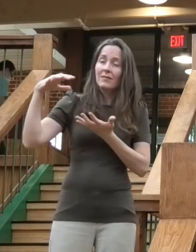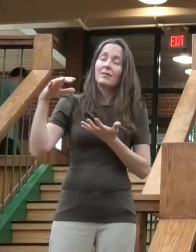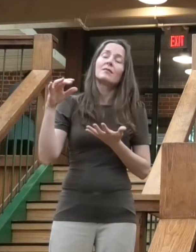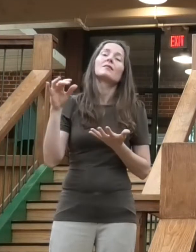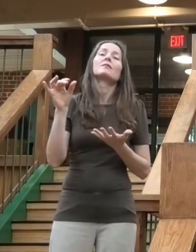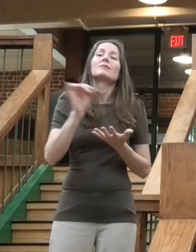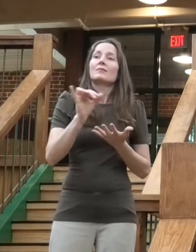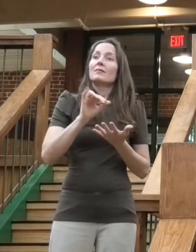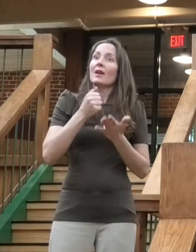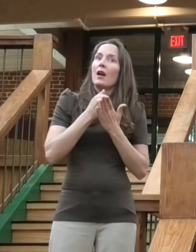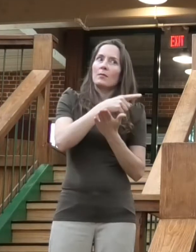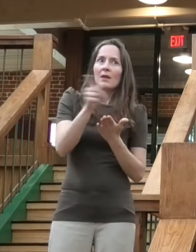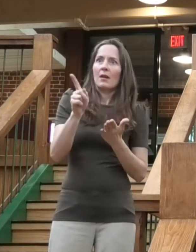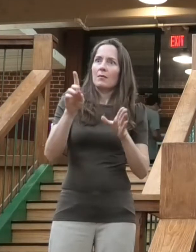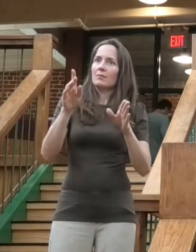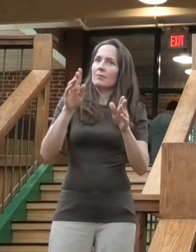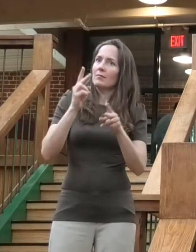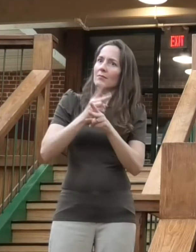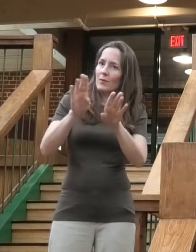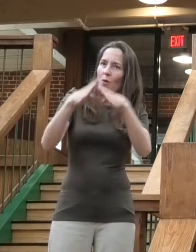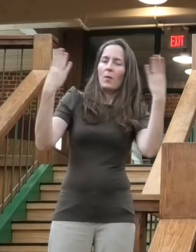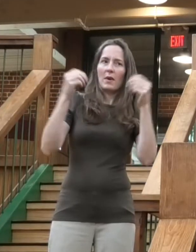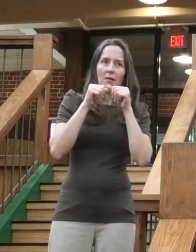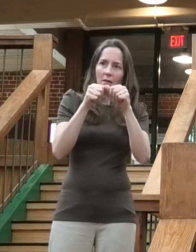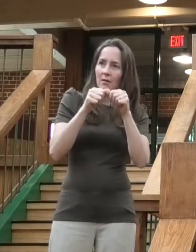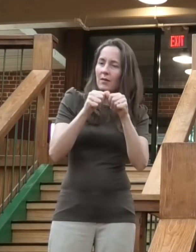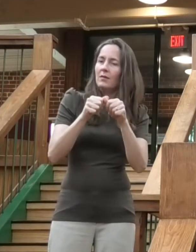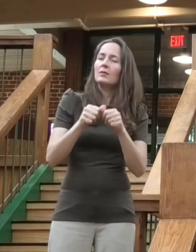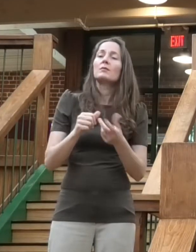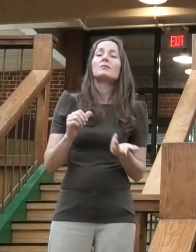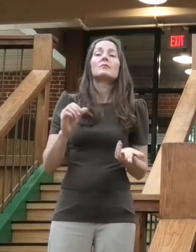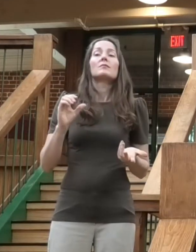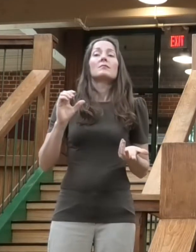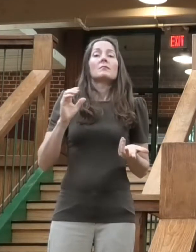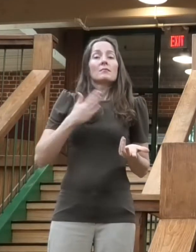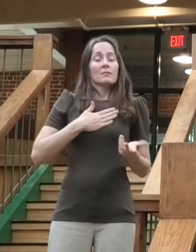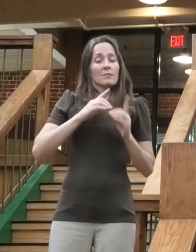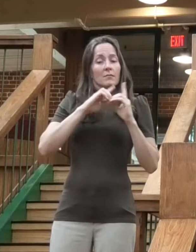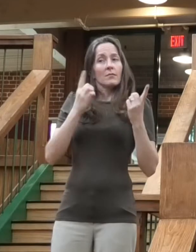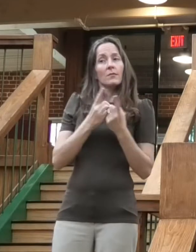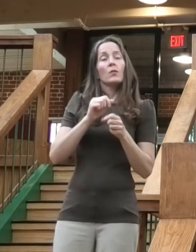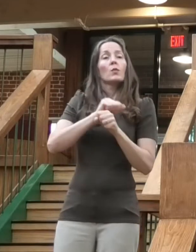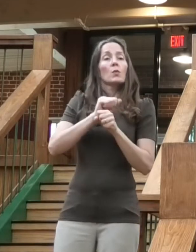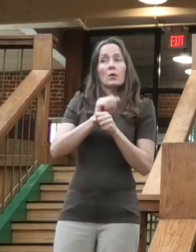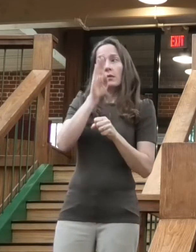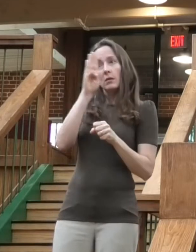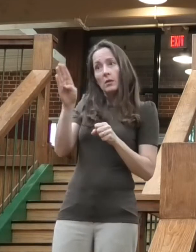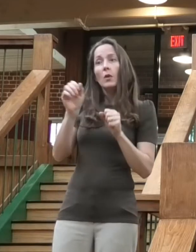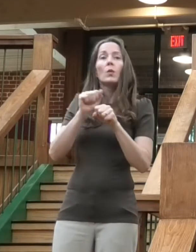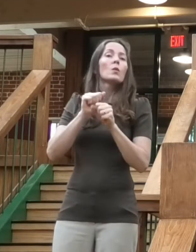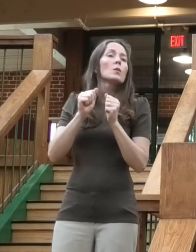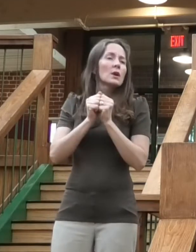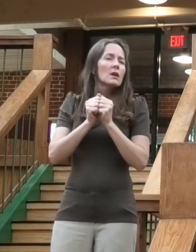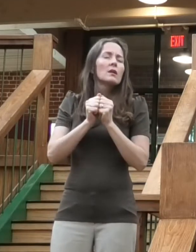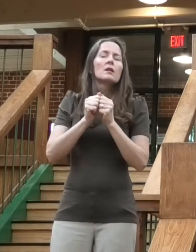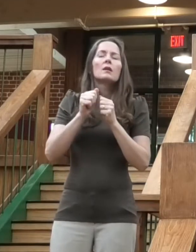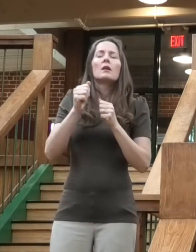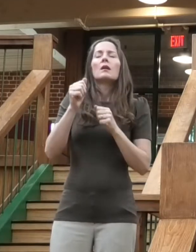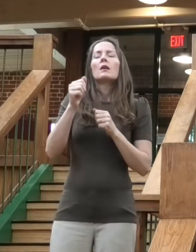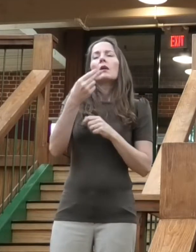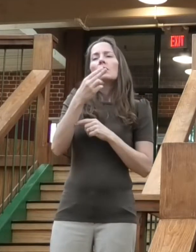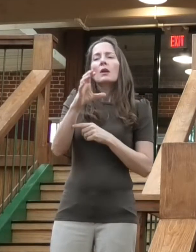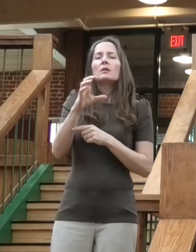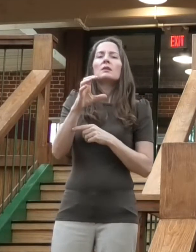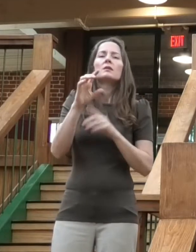Development Authority is working directly with our Department of Community Resources and Services to contact over